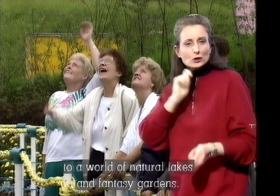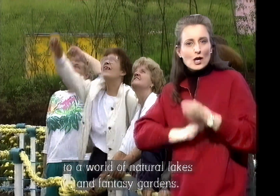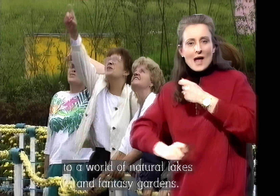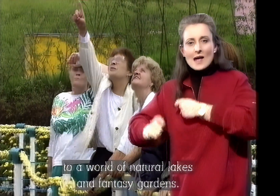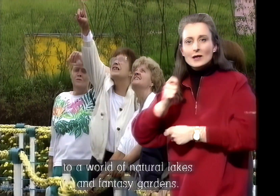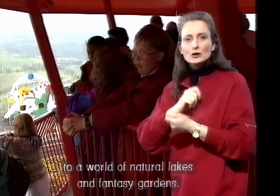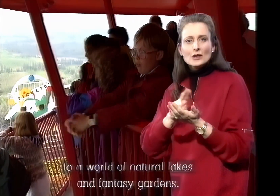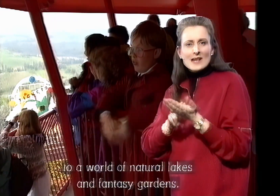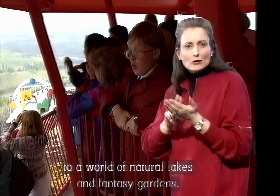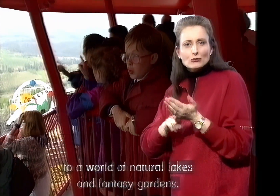and fantasy gardens.